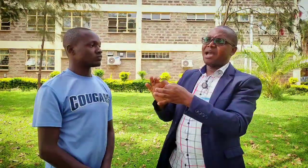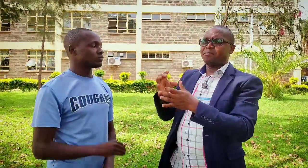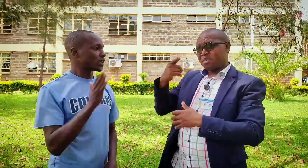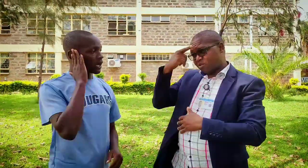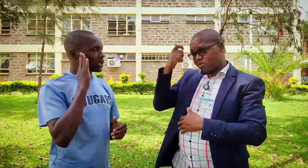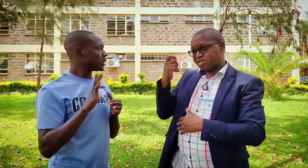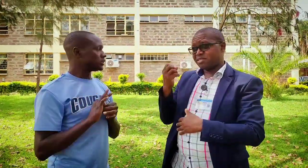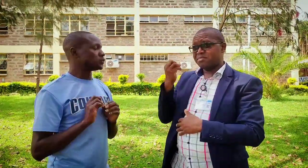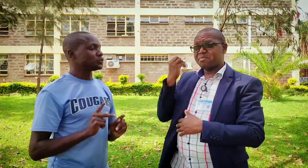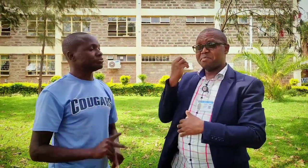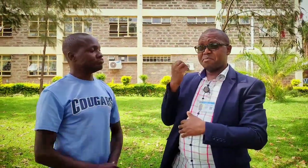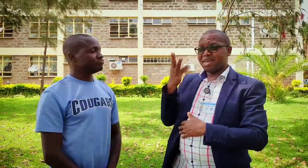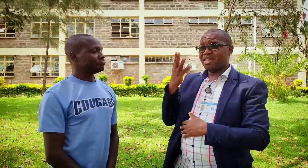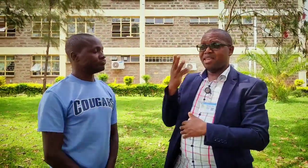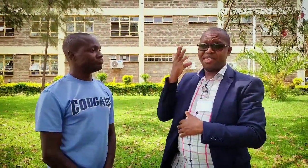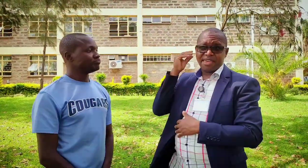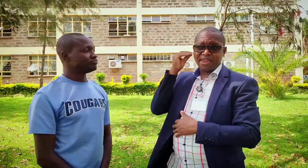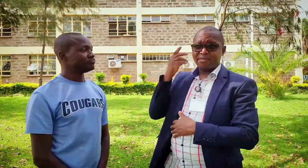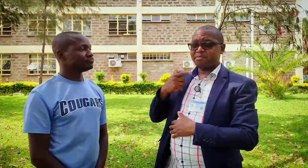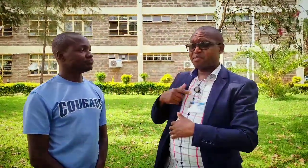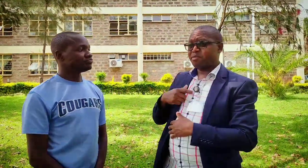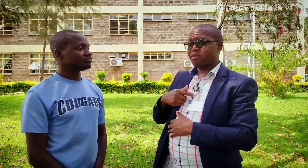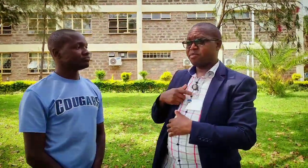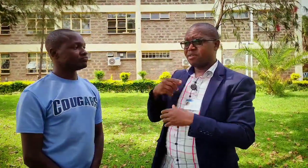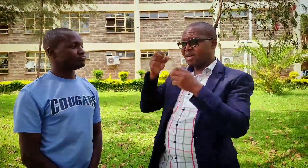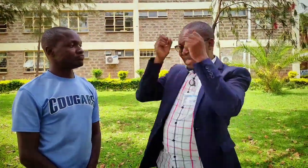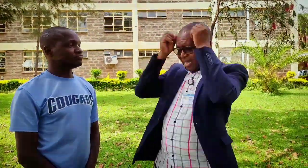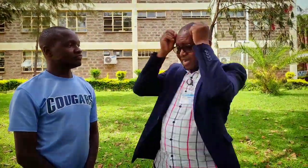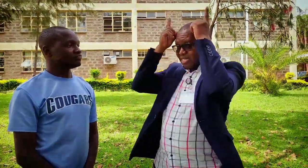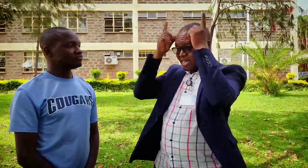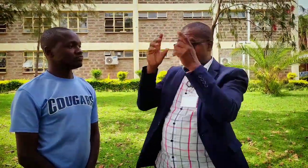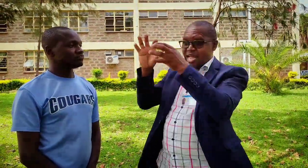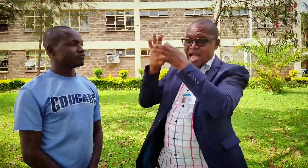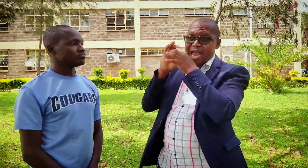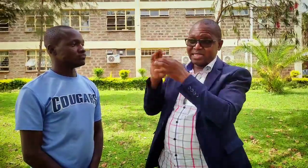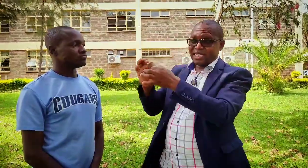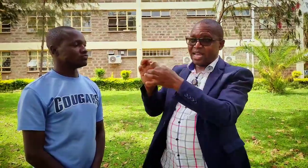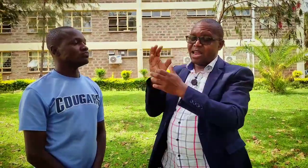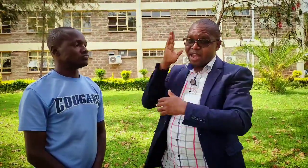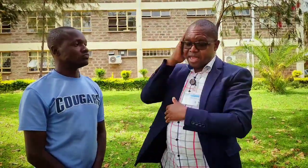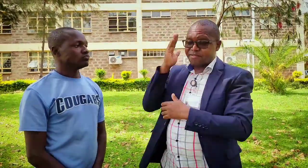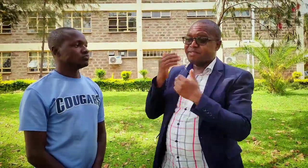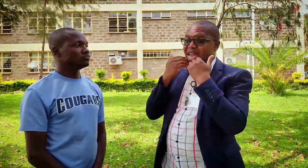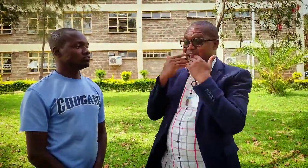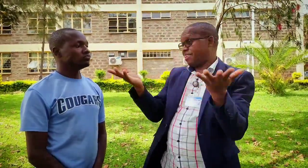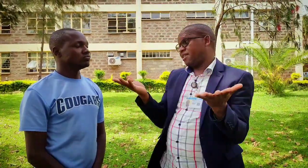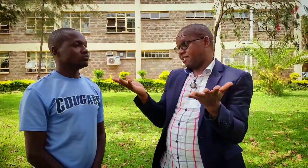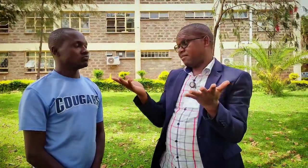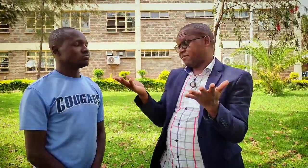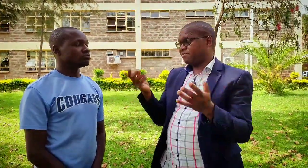because many hearing people don't understand the deaf culture